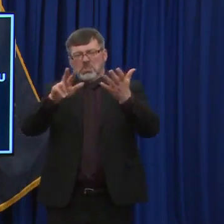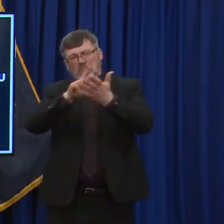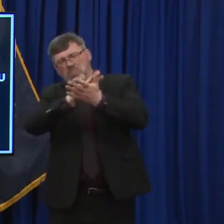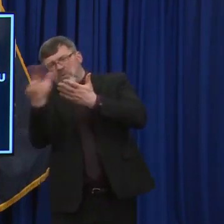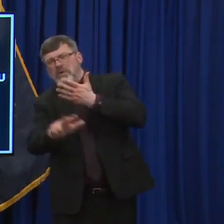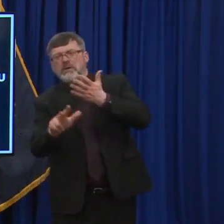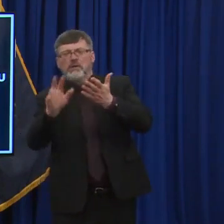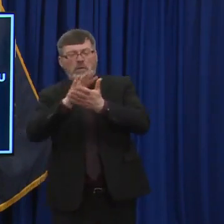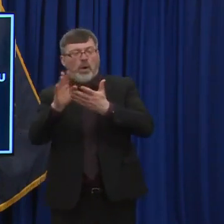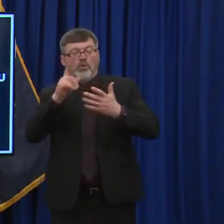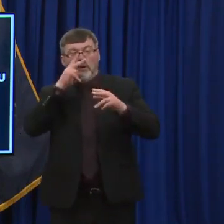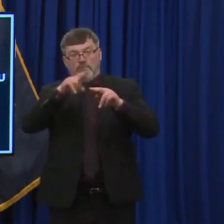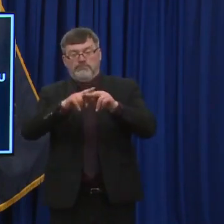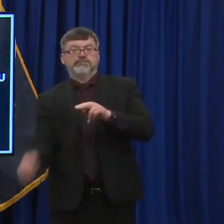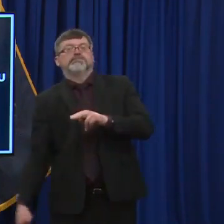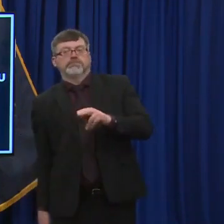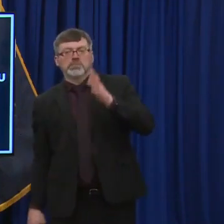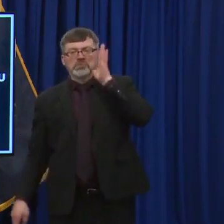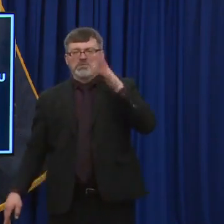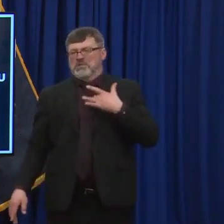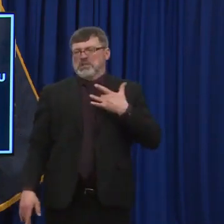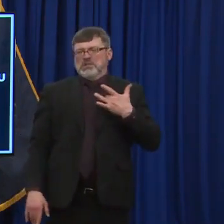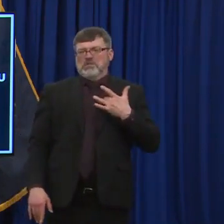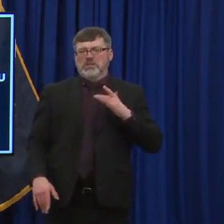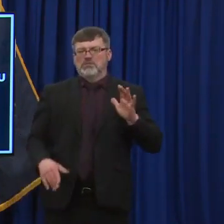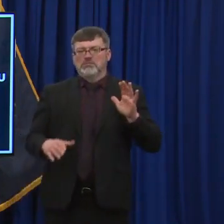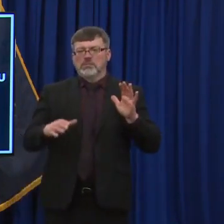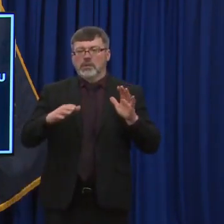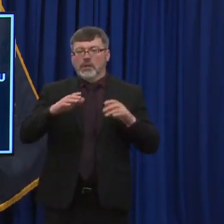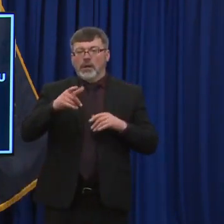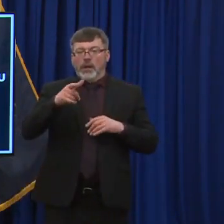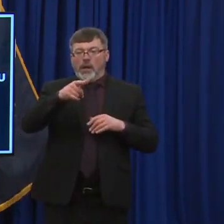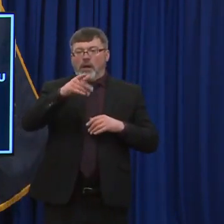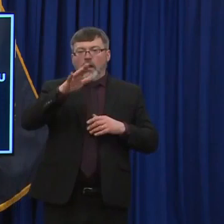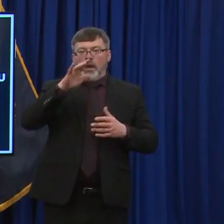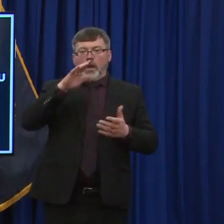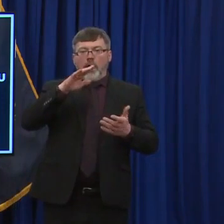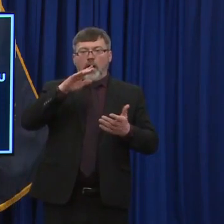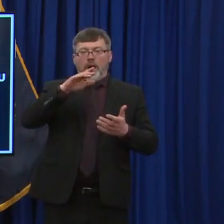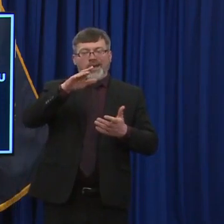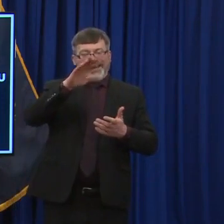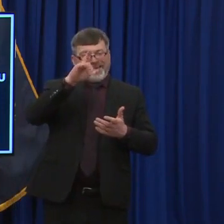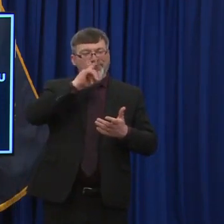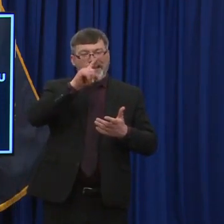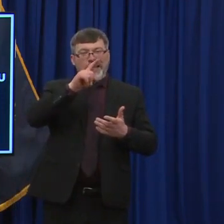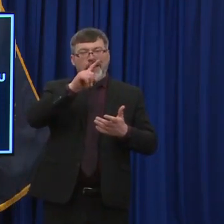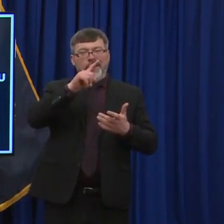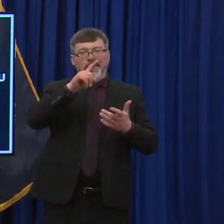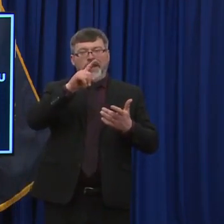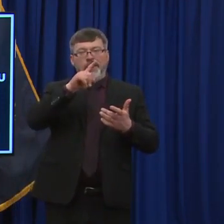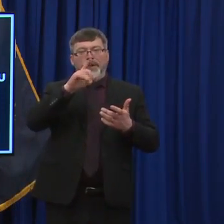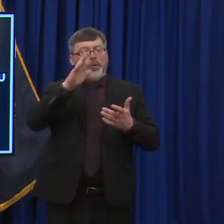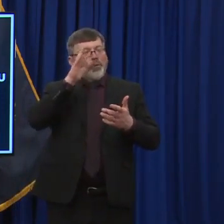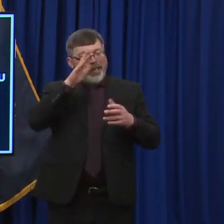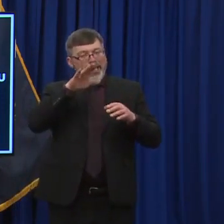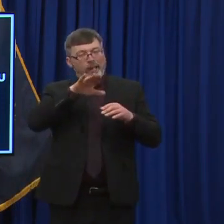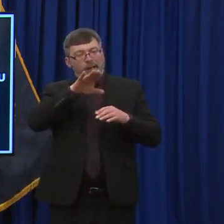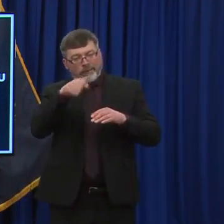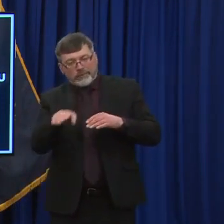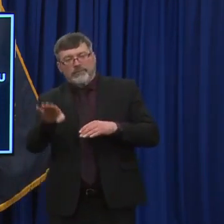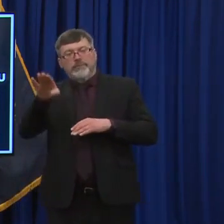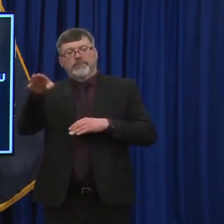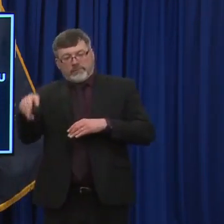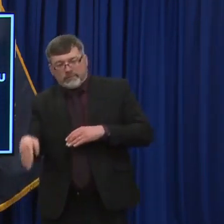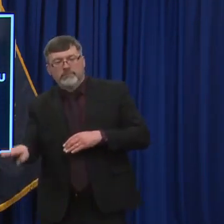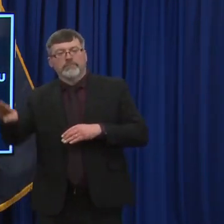completely consistent. I think you're seeing, you're going to see a little bit of up and down, but generally a consistent trend down is, is our hope. But if it, if it's not,